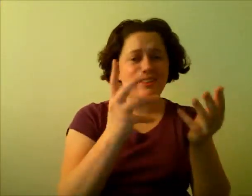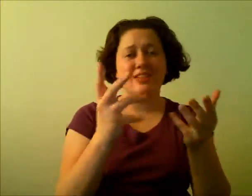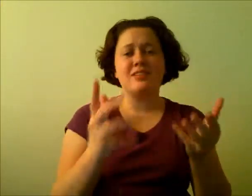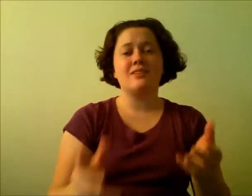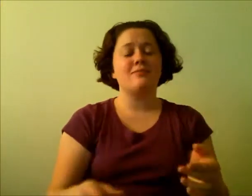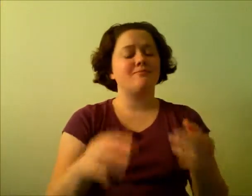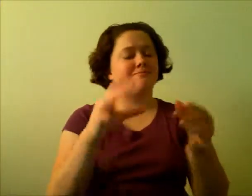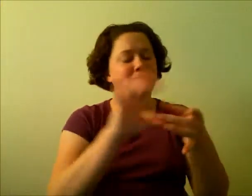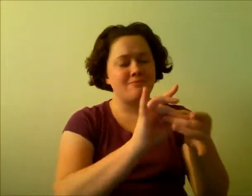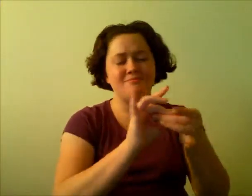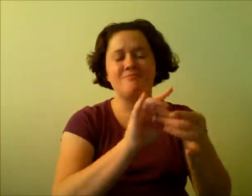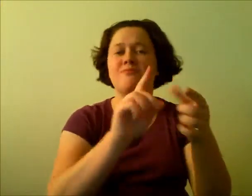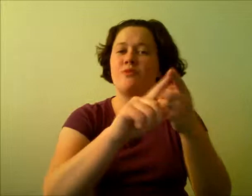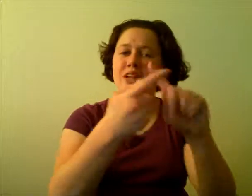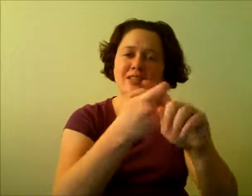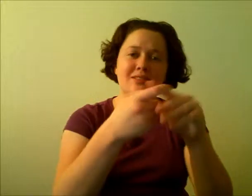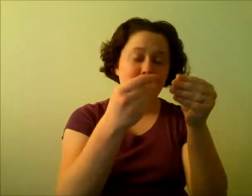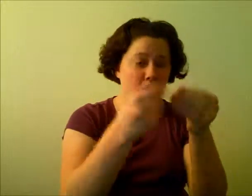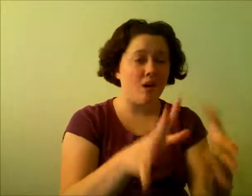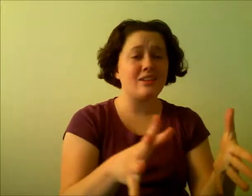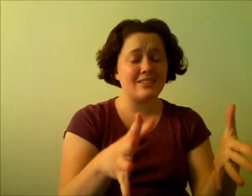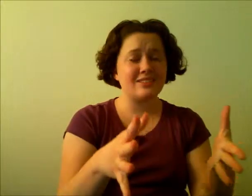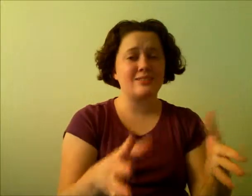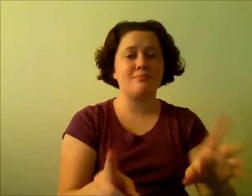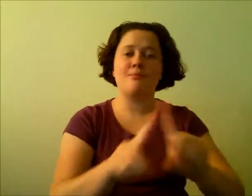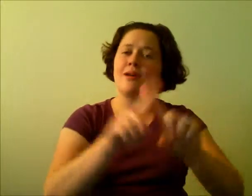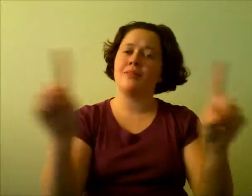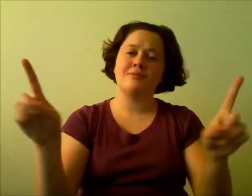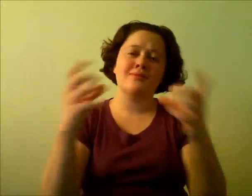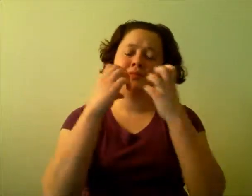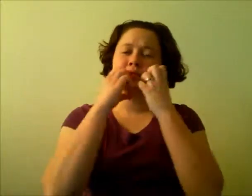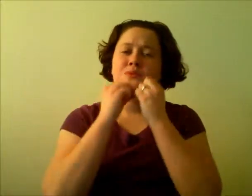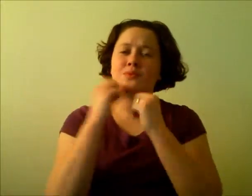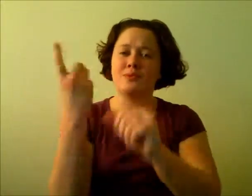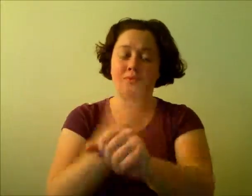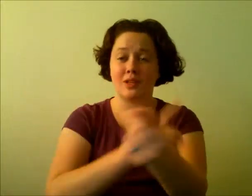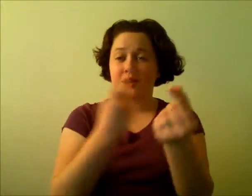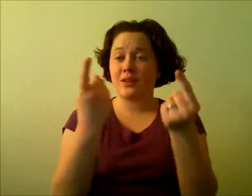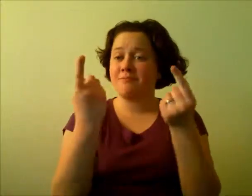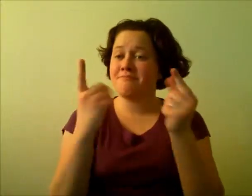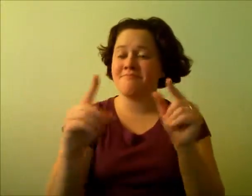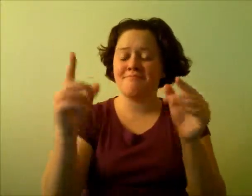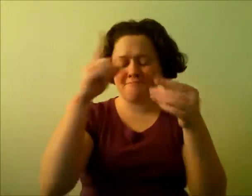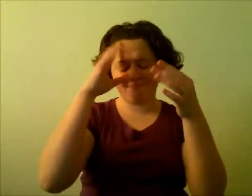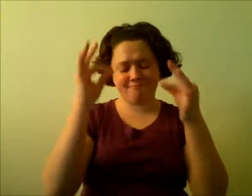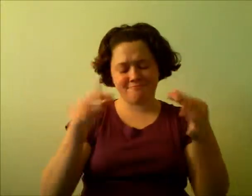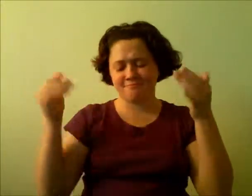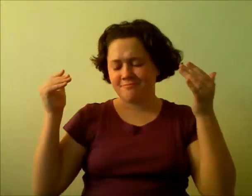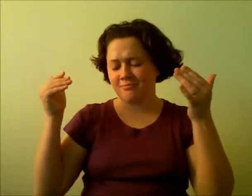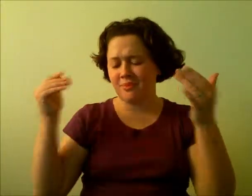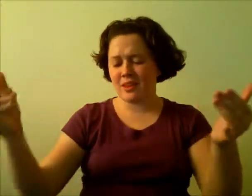Bridges burn and the heat of it all But nothing sweeter than the day, sweeter than the day we call